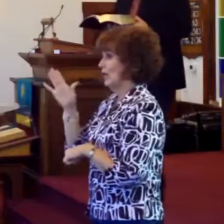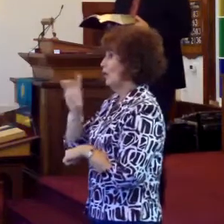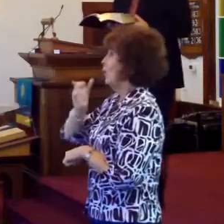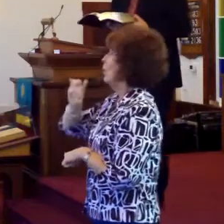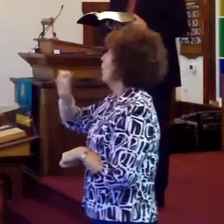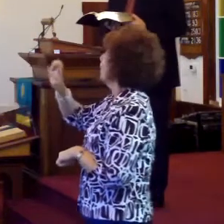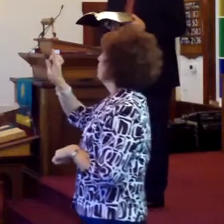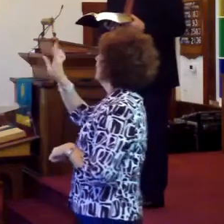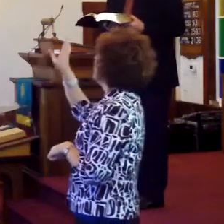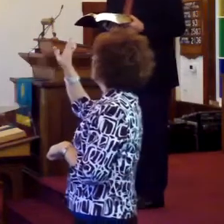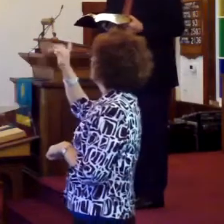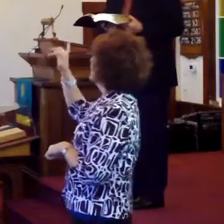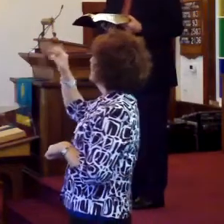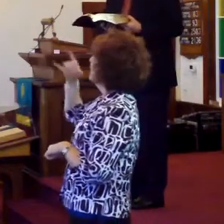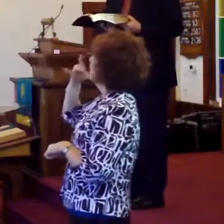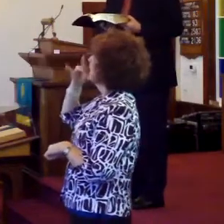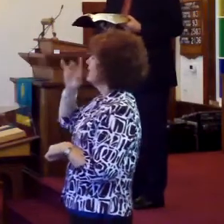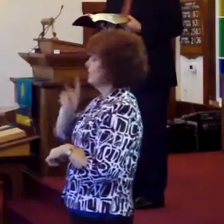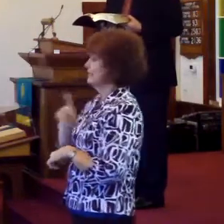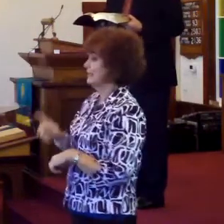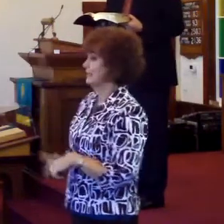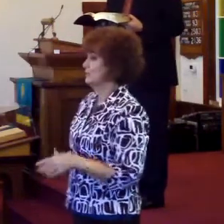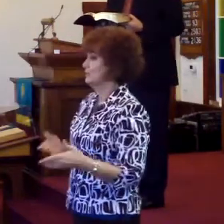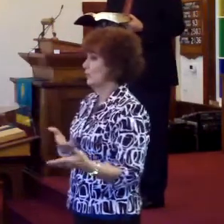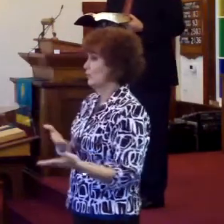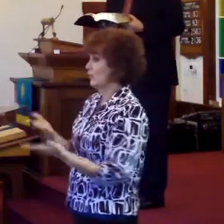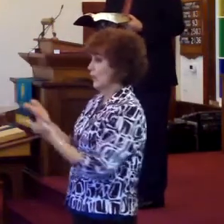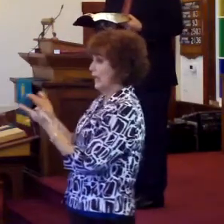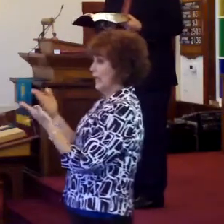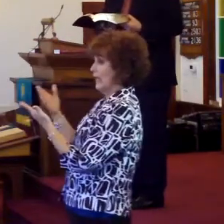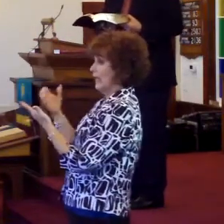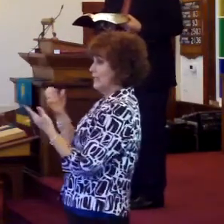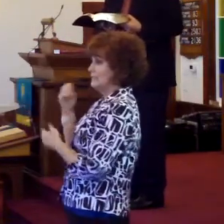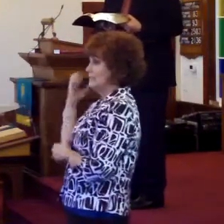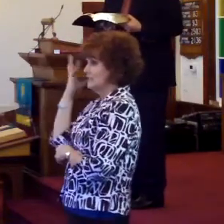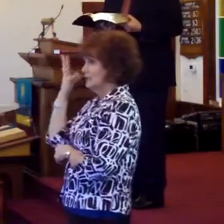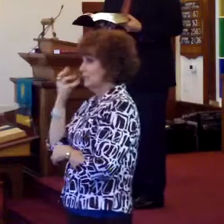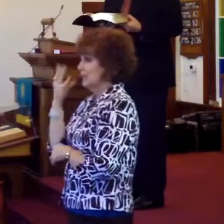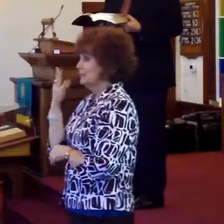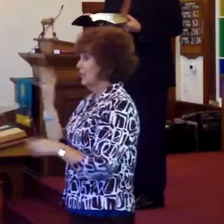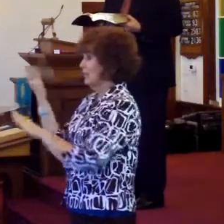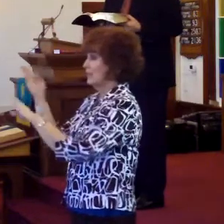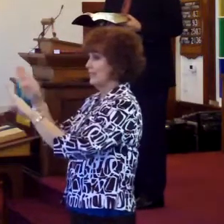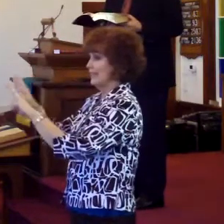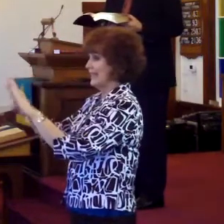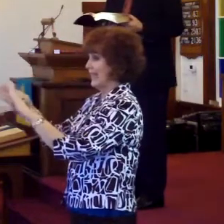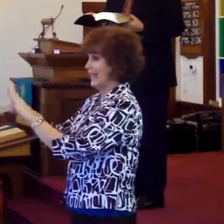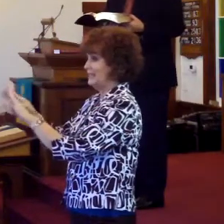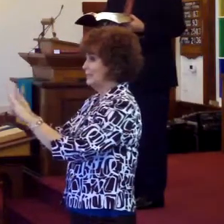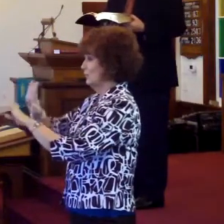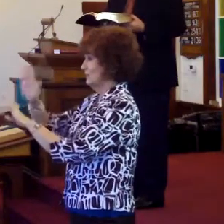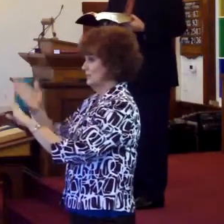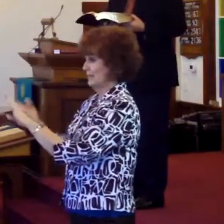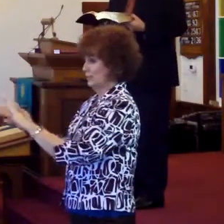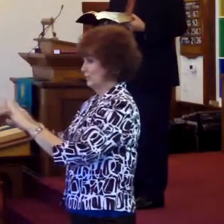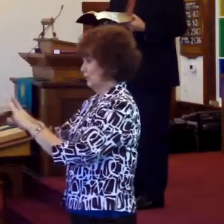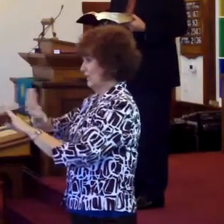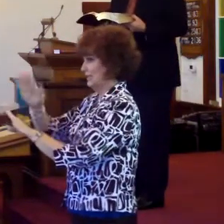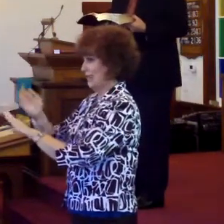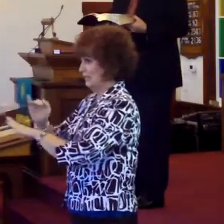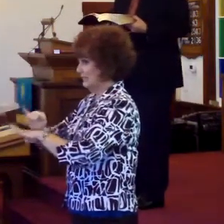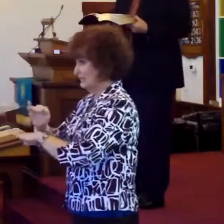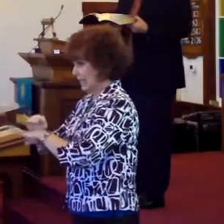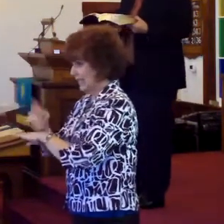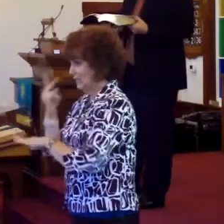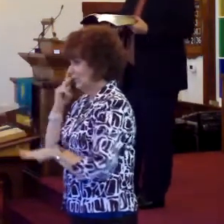kings of the earth will bring their splendor into it. On no day will its gates ever be shut, for there will be no night. Then